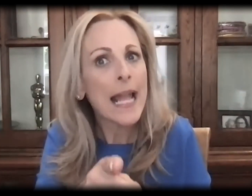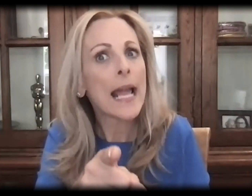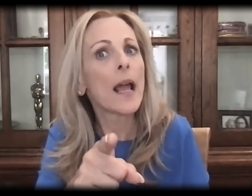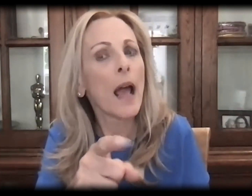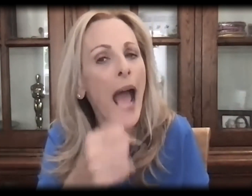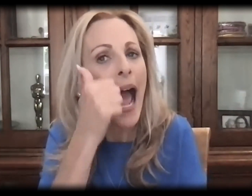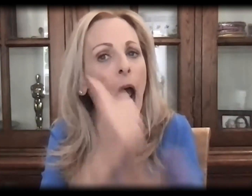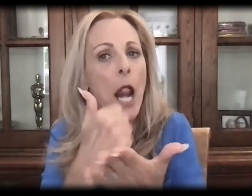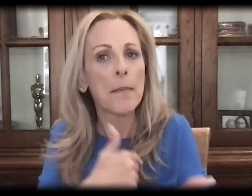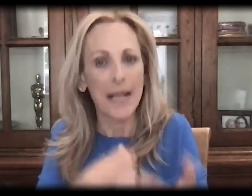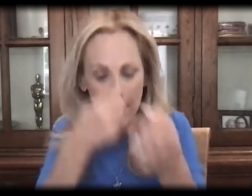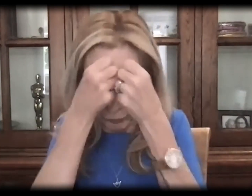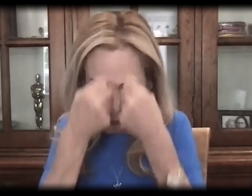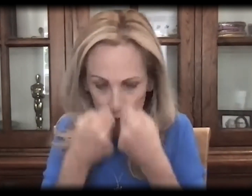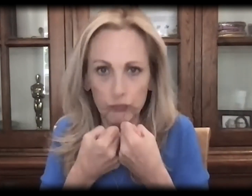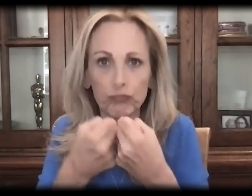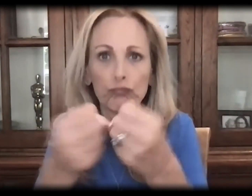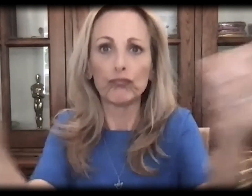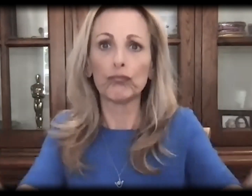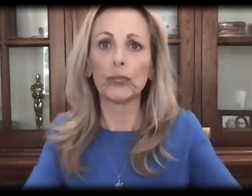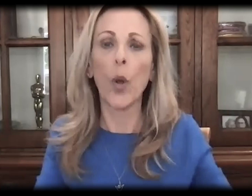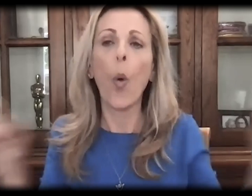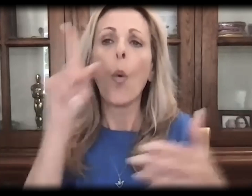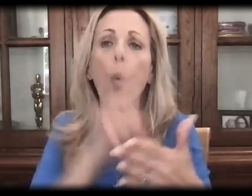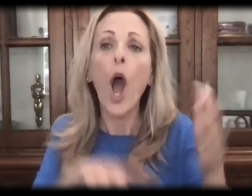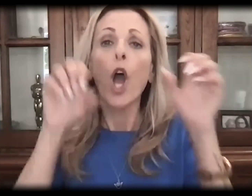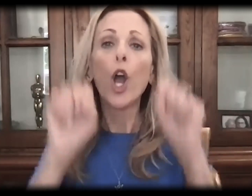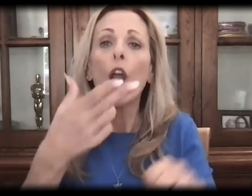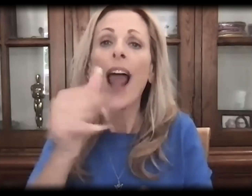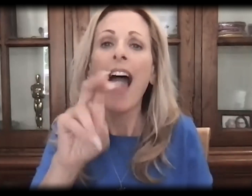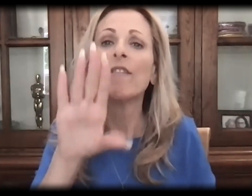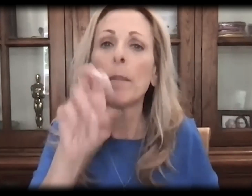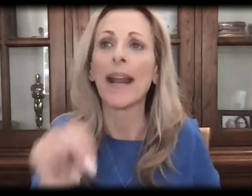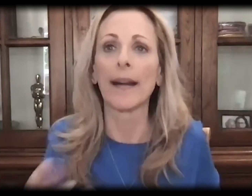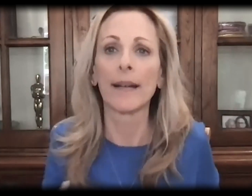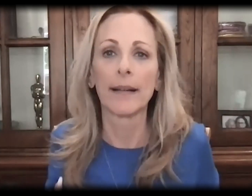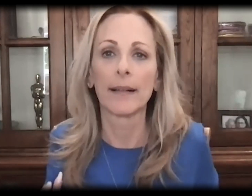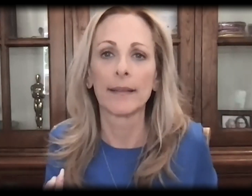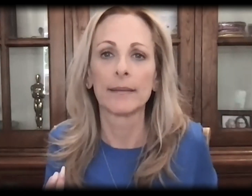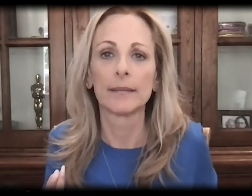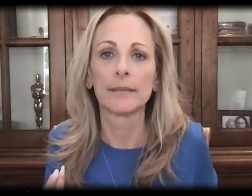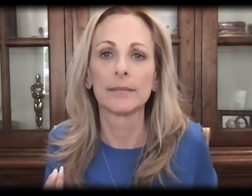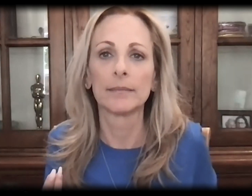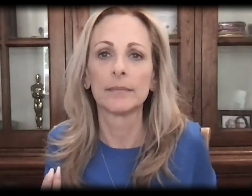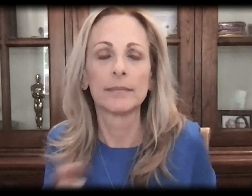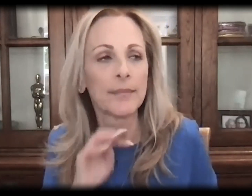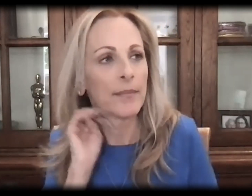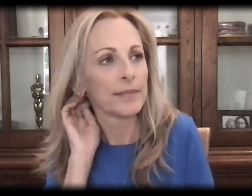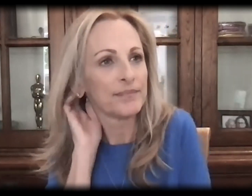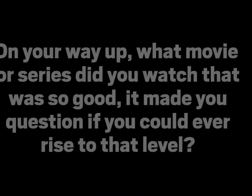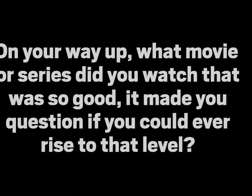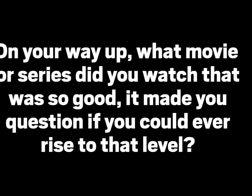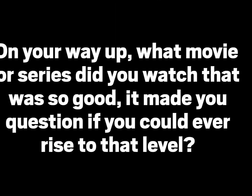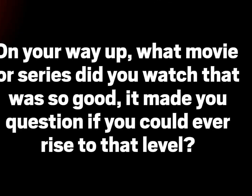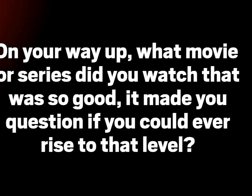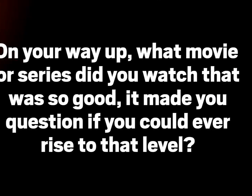screen really captivated me, helped me open up myself and to create what could be. On your way up,